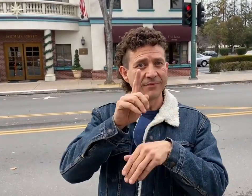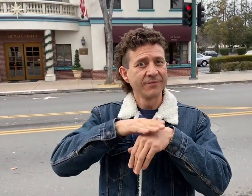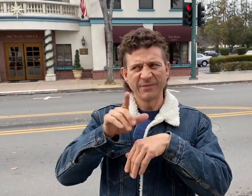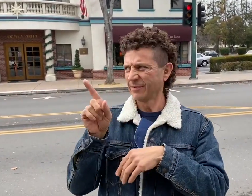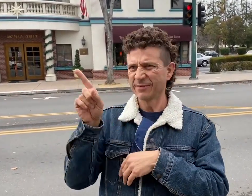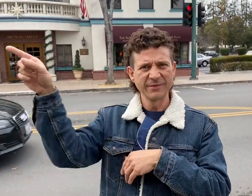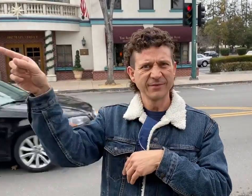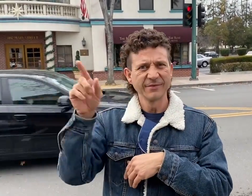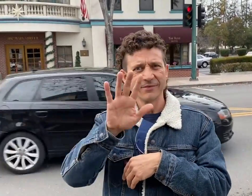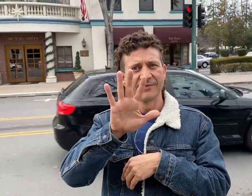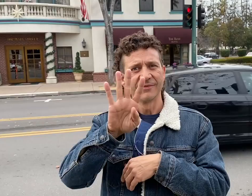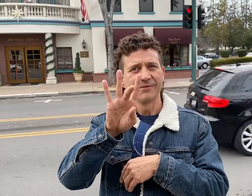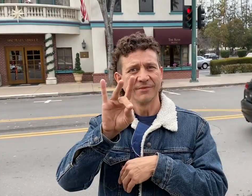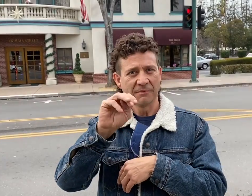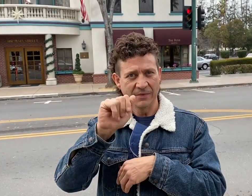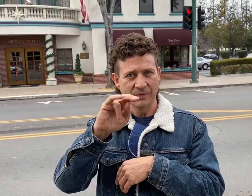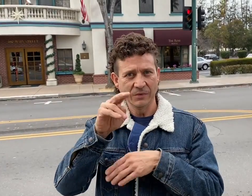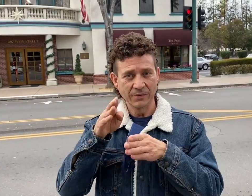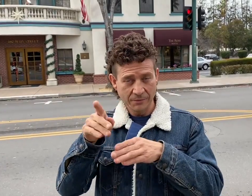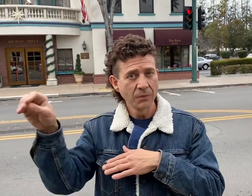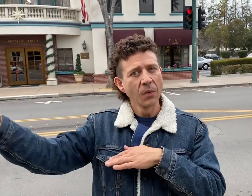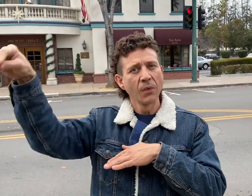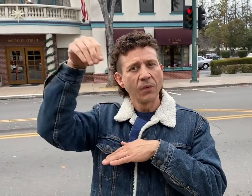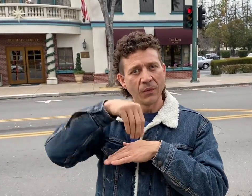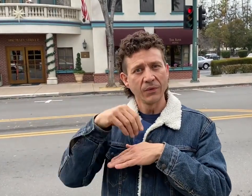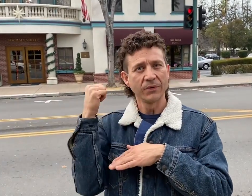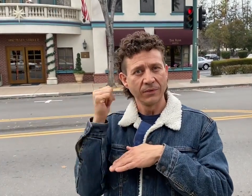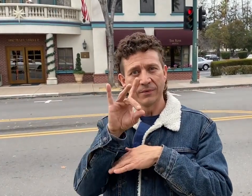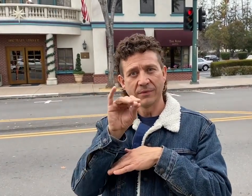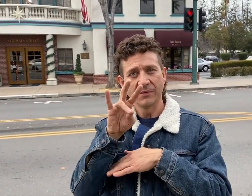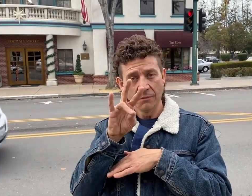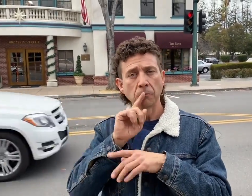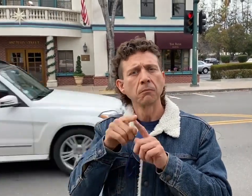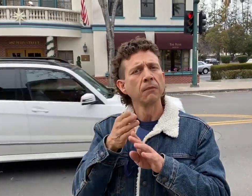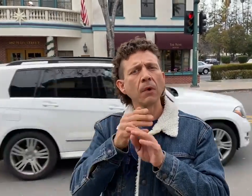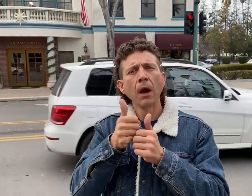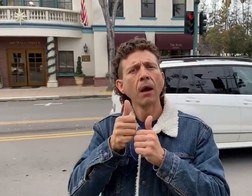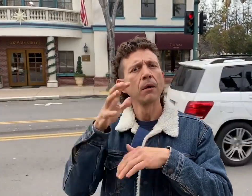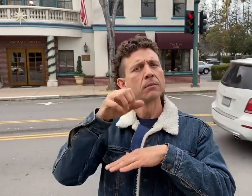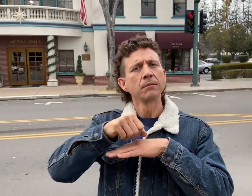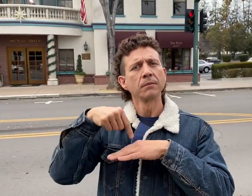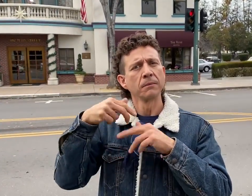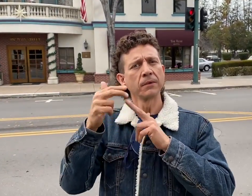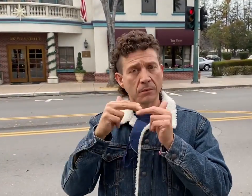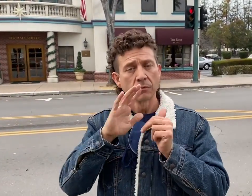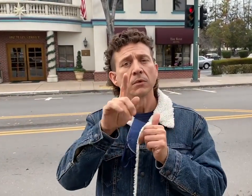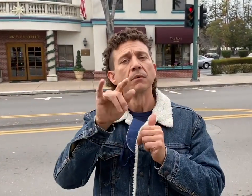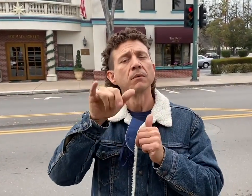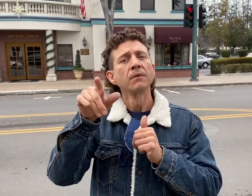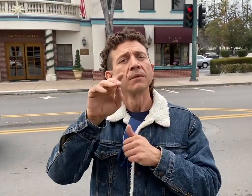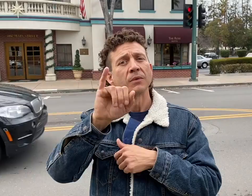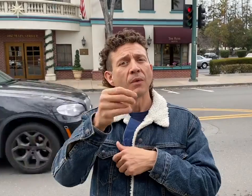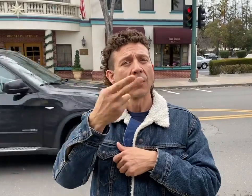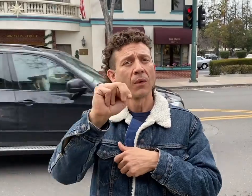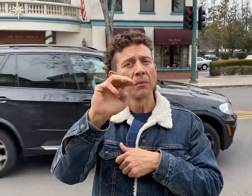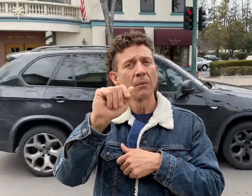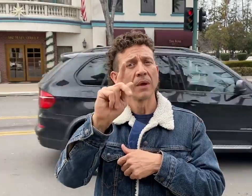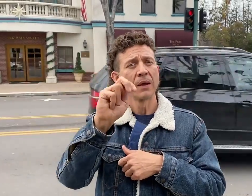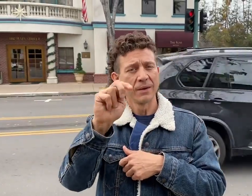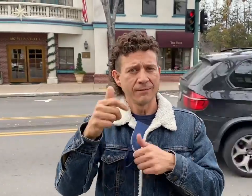Main Street. This version is at 807 Main. But how was this building acquired? Well, we know that John